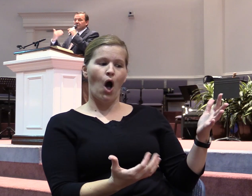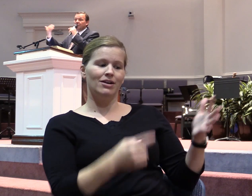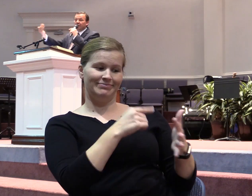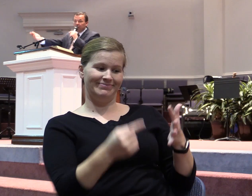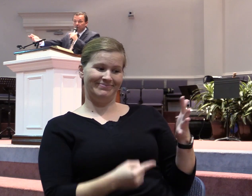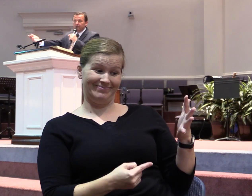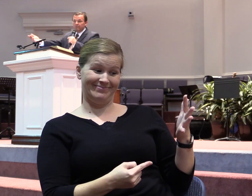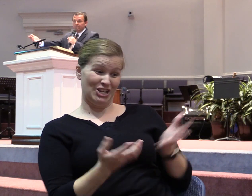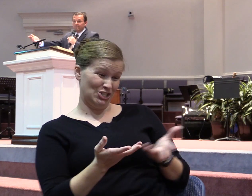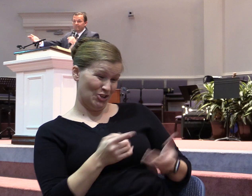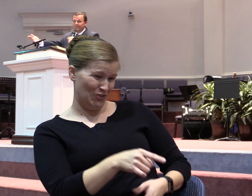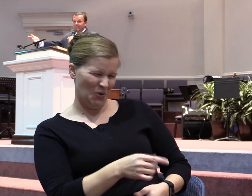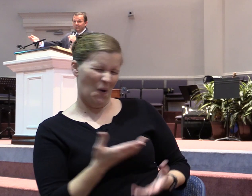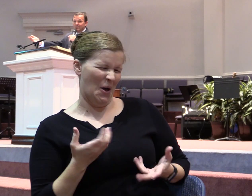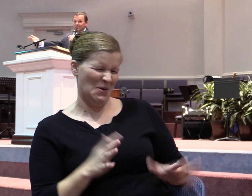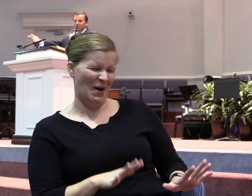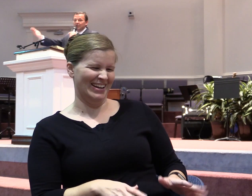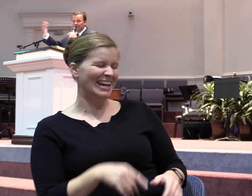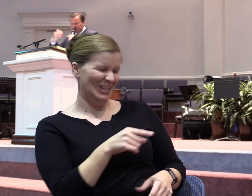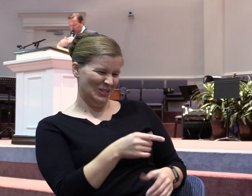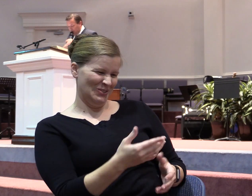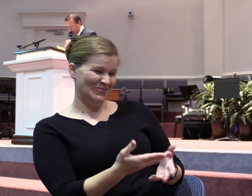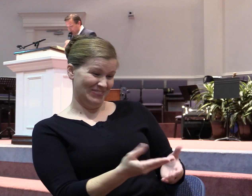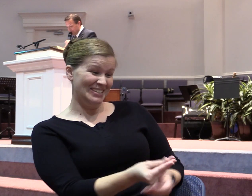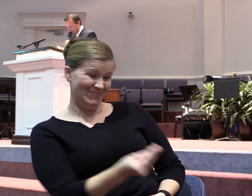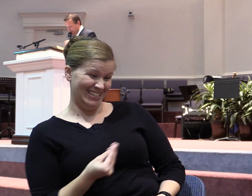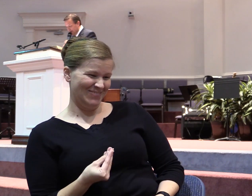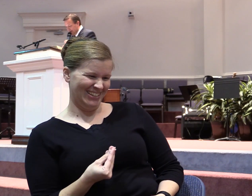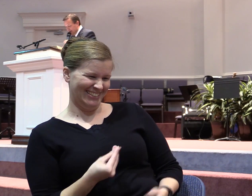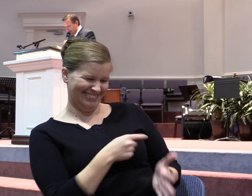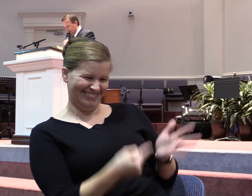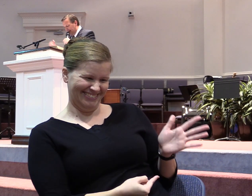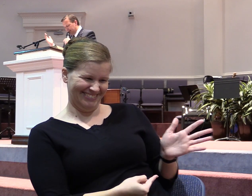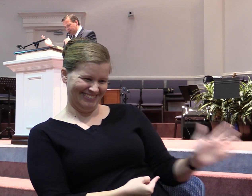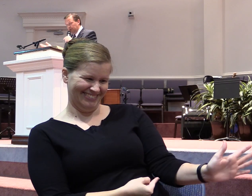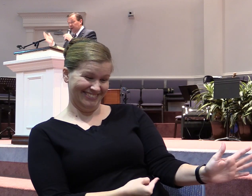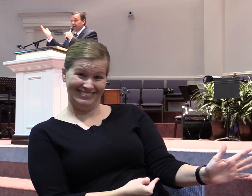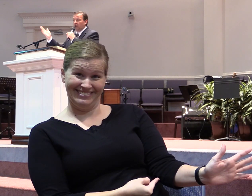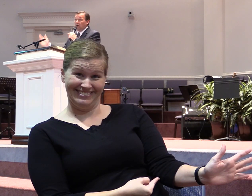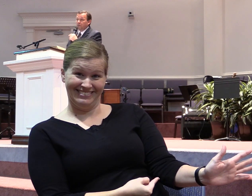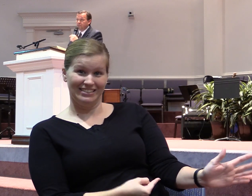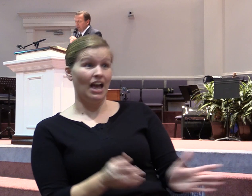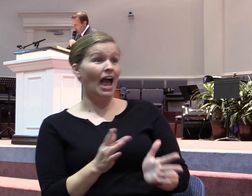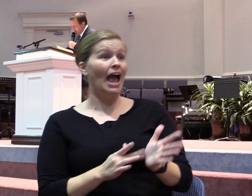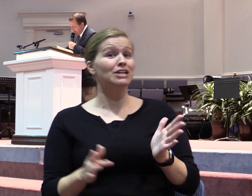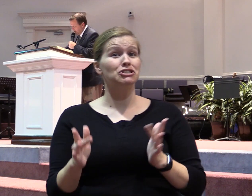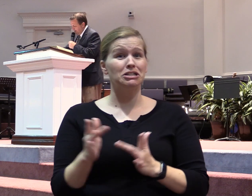serving You. Come on. You give us what we want. And He played along. And He said to them,